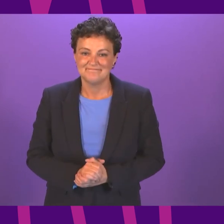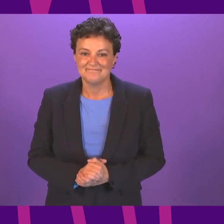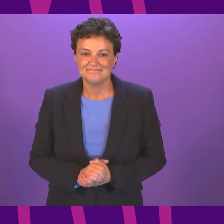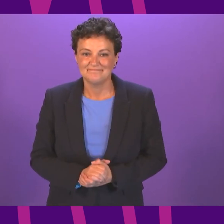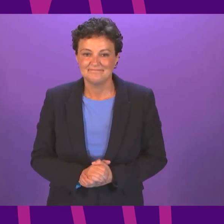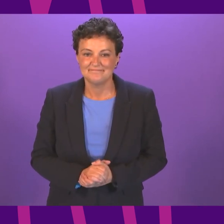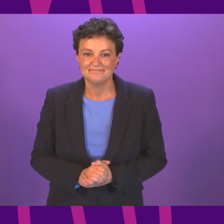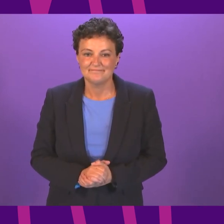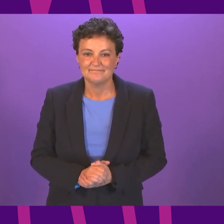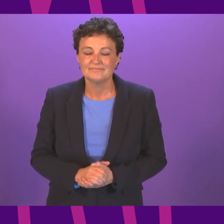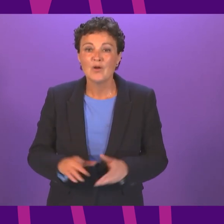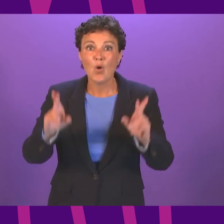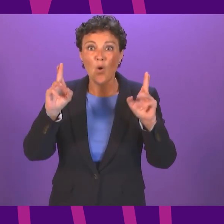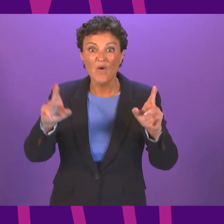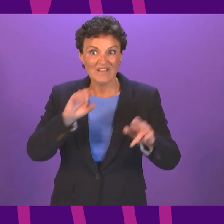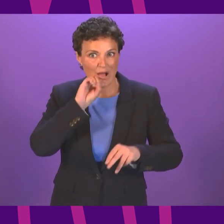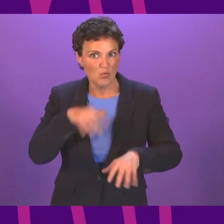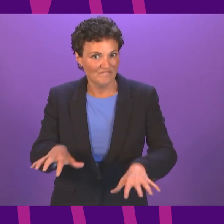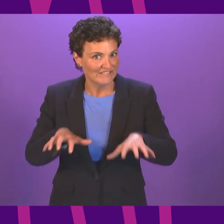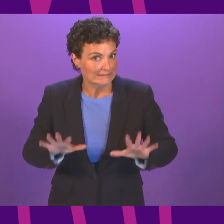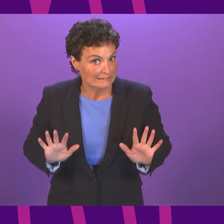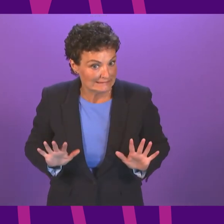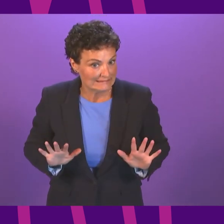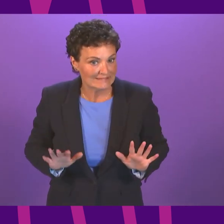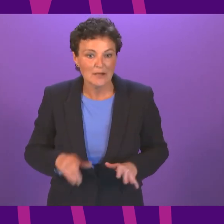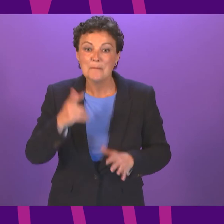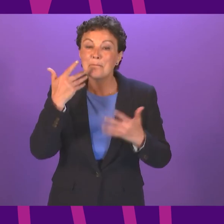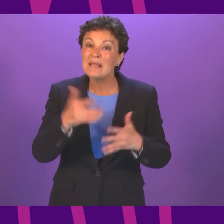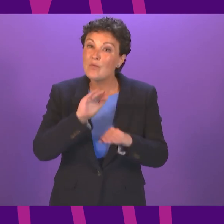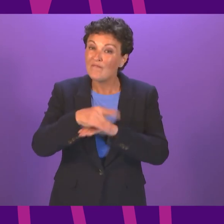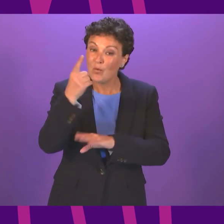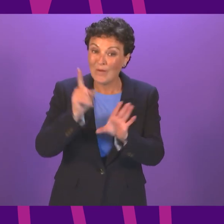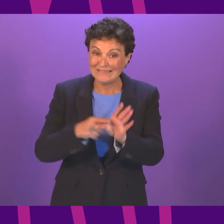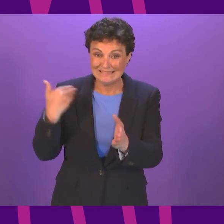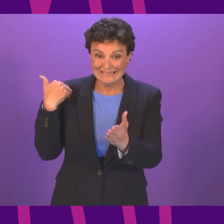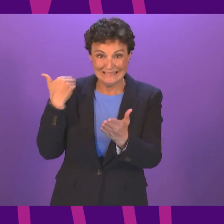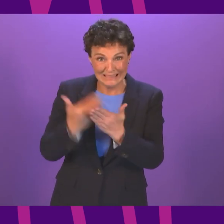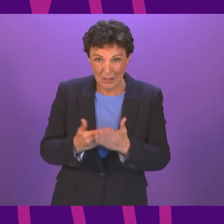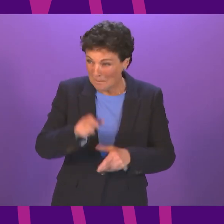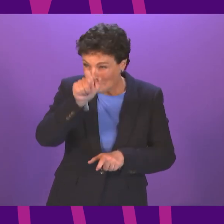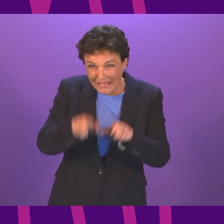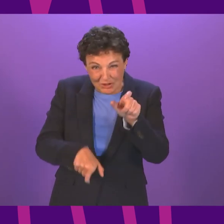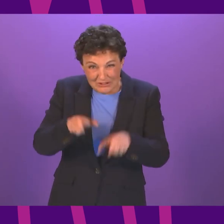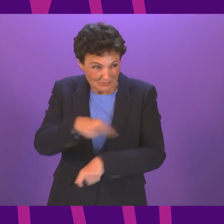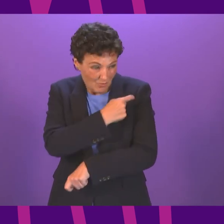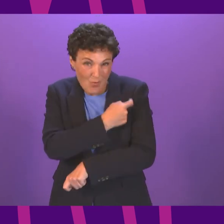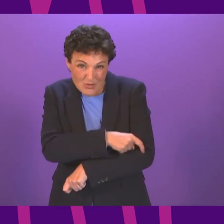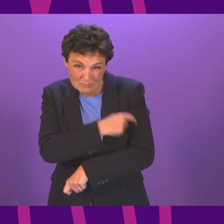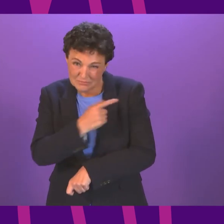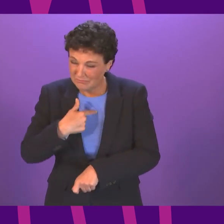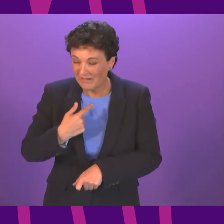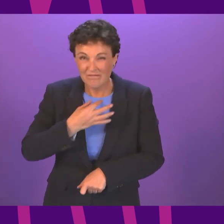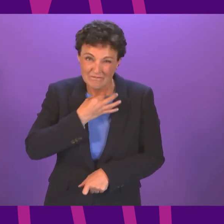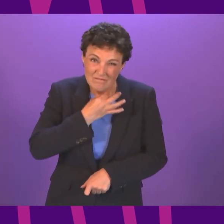...officer. Hopefully I won't freeze. For over a year now, patients at the length and breadth of Scotland, many of them vulnerable and elderly,